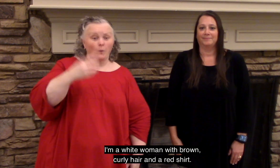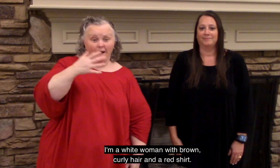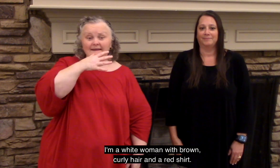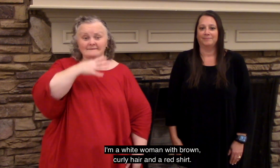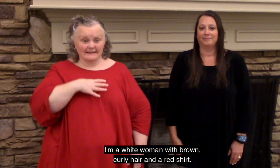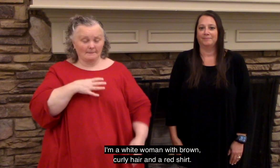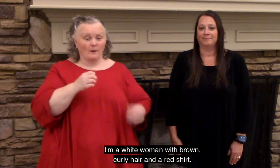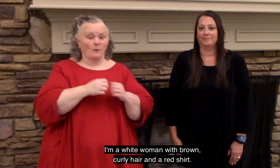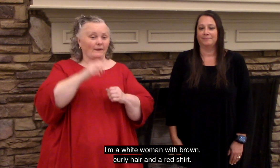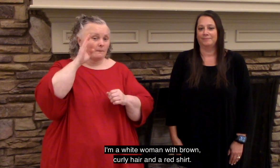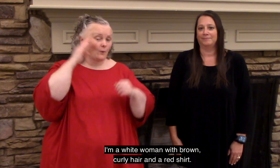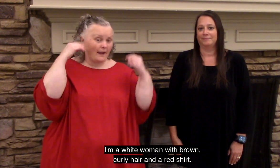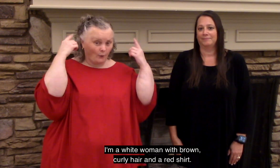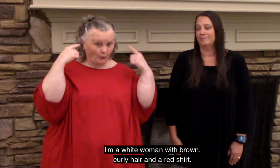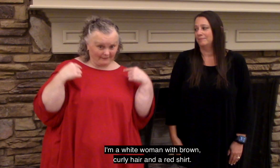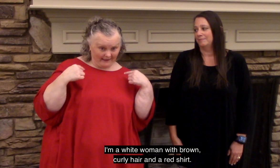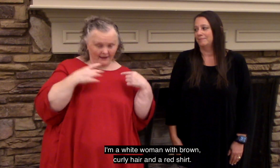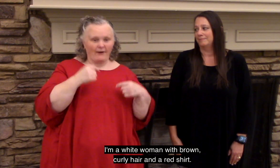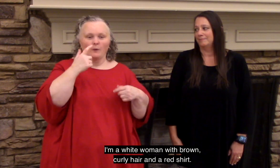I'm a white woman with brown curly hair and a red shirt.